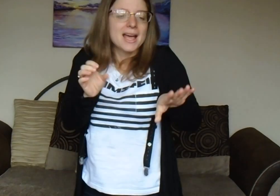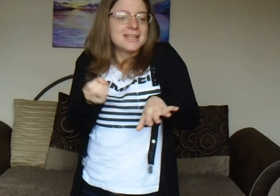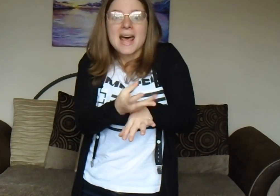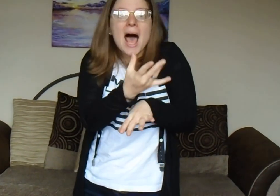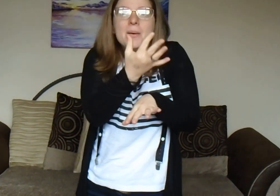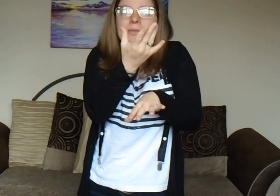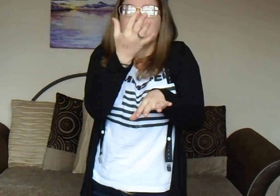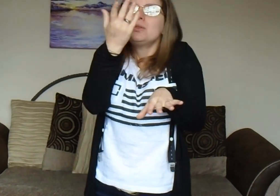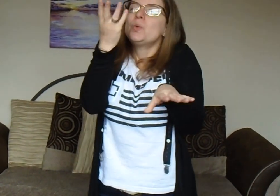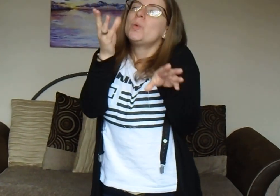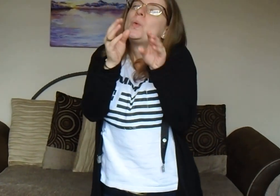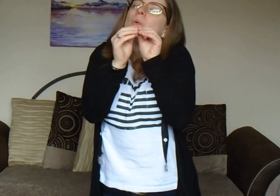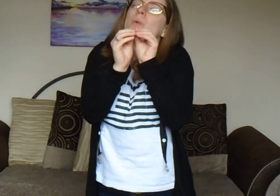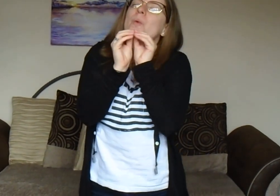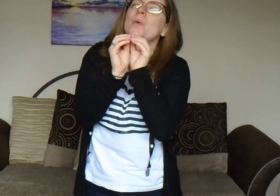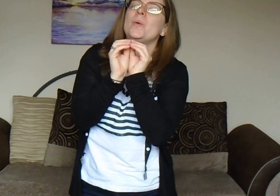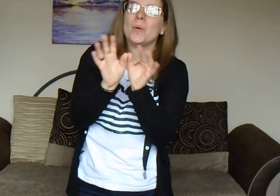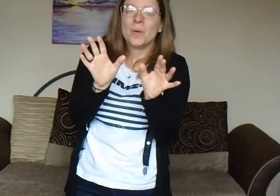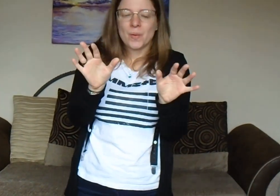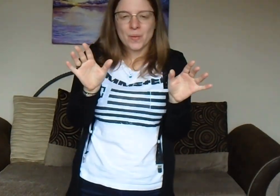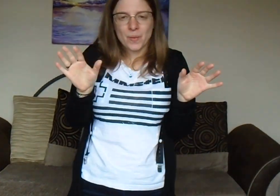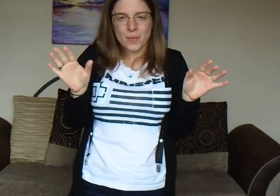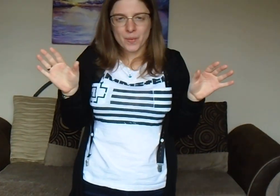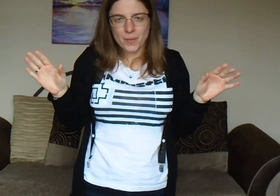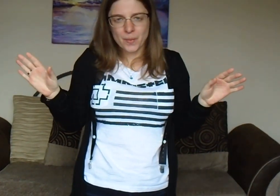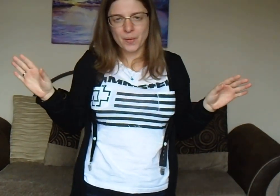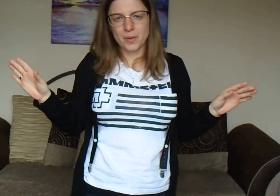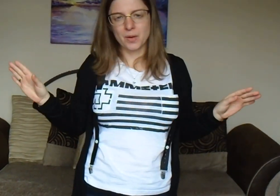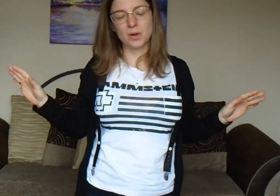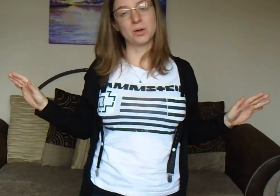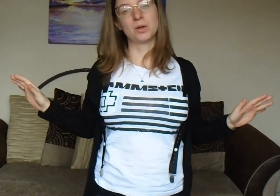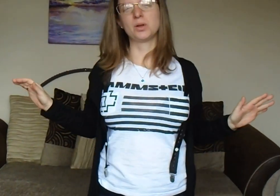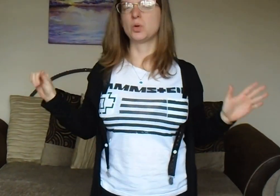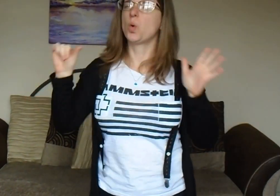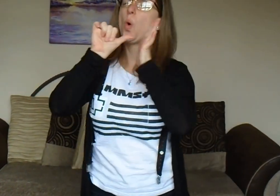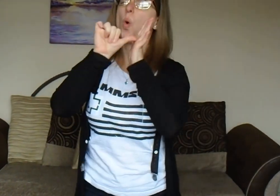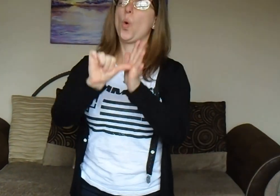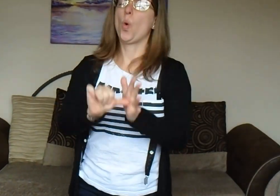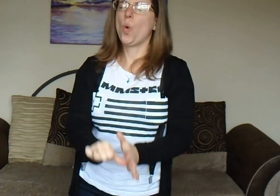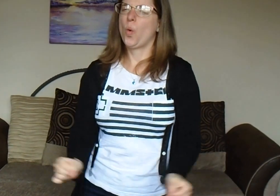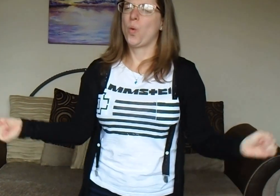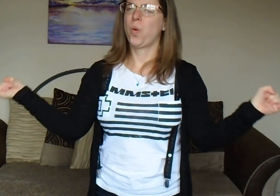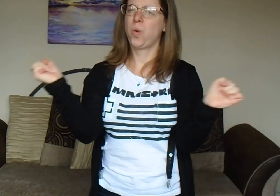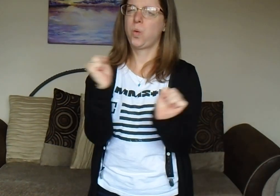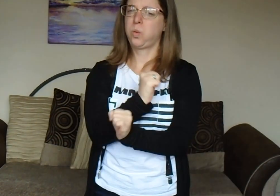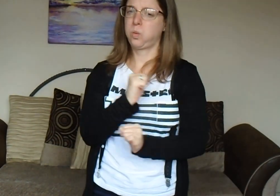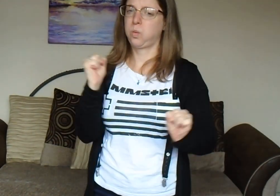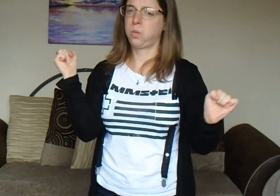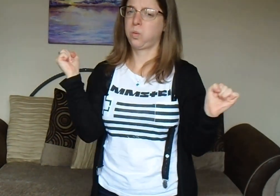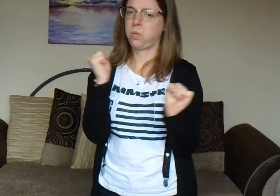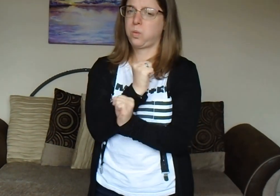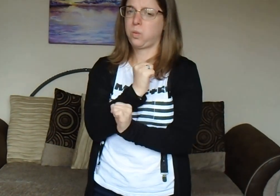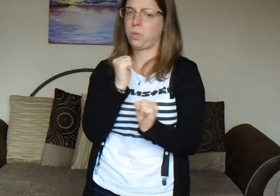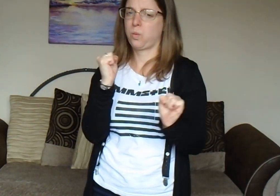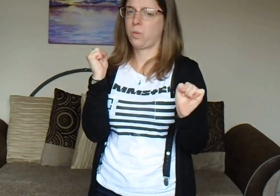diamond So hard and cold Slow,